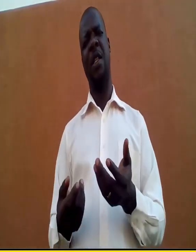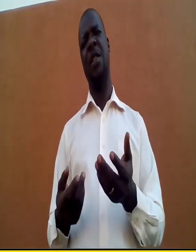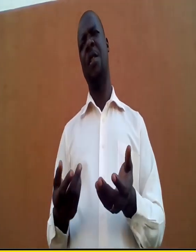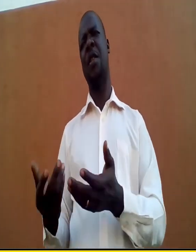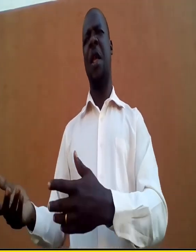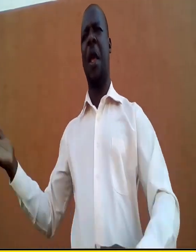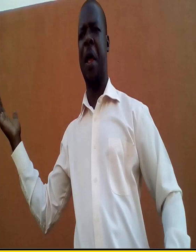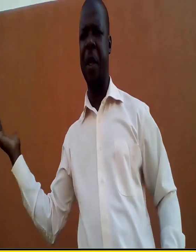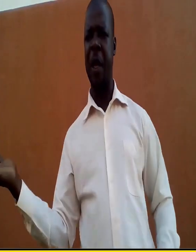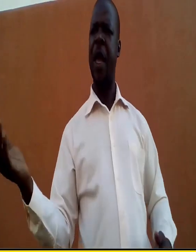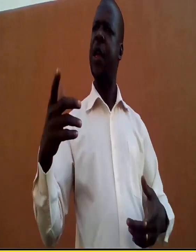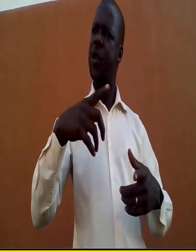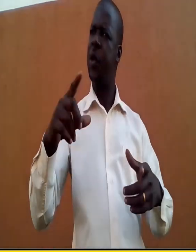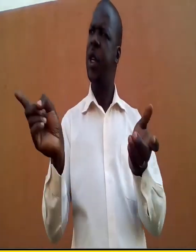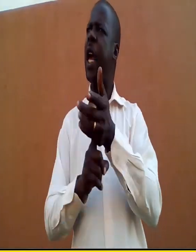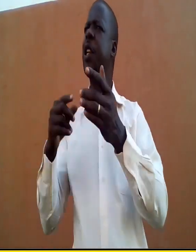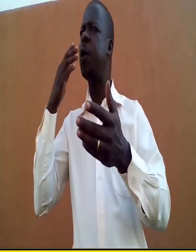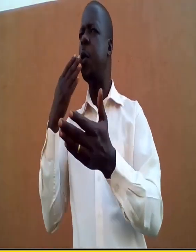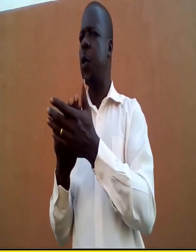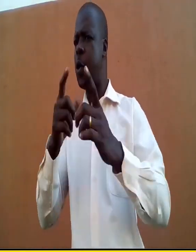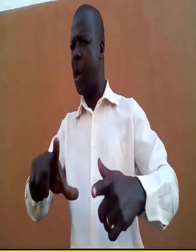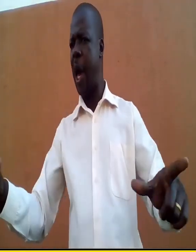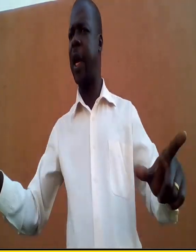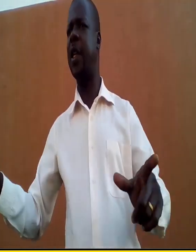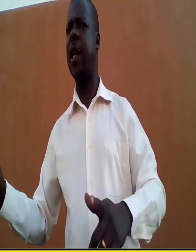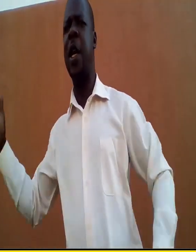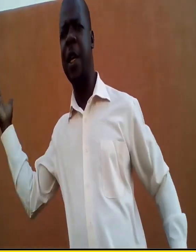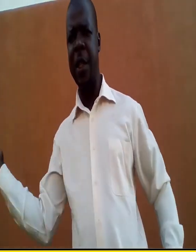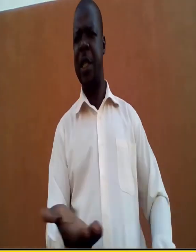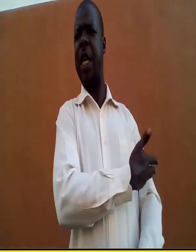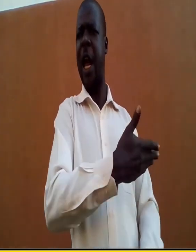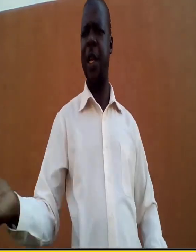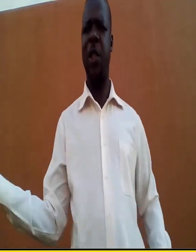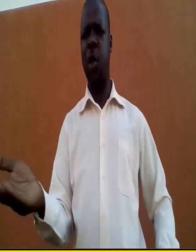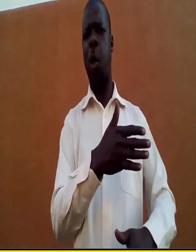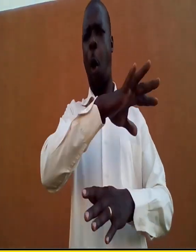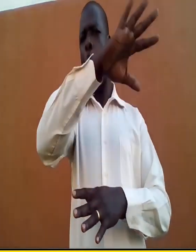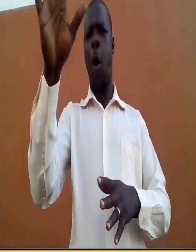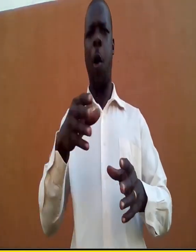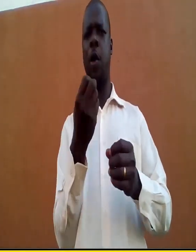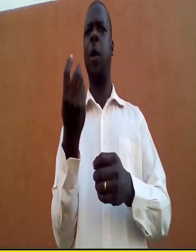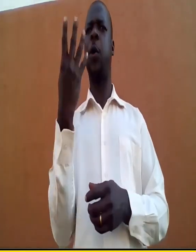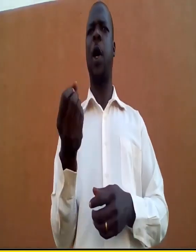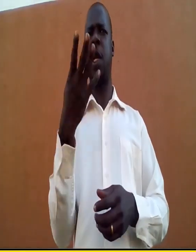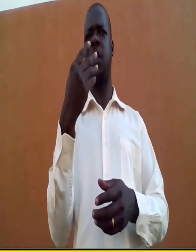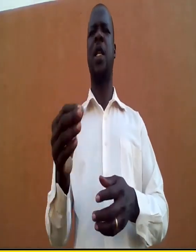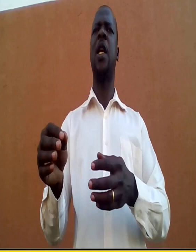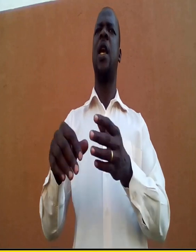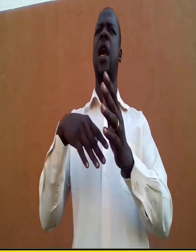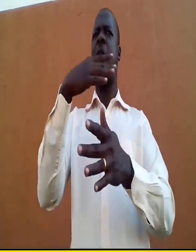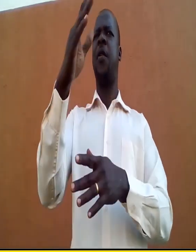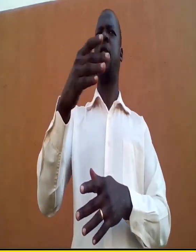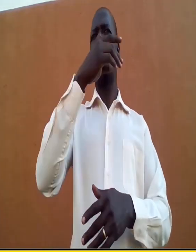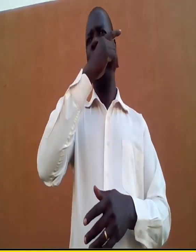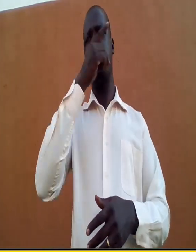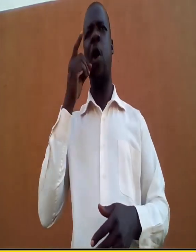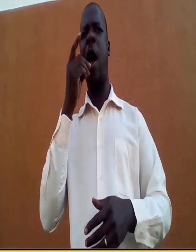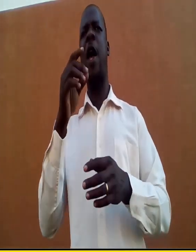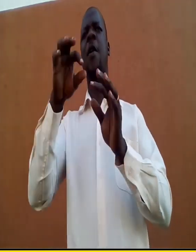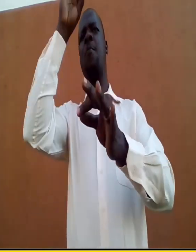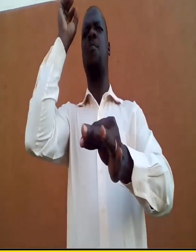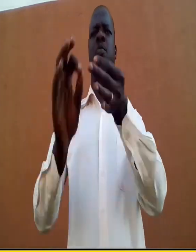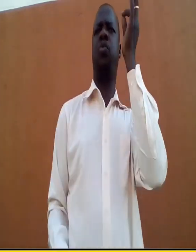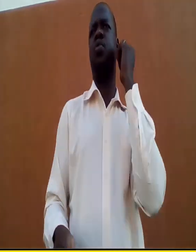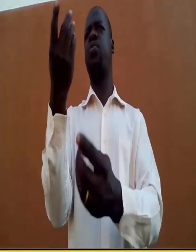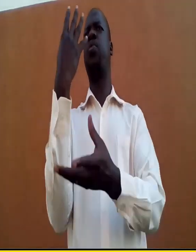What does it mean? Slash. When you get good land, you slash it or the grass.